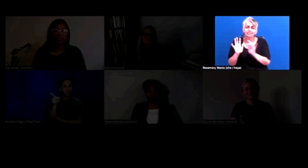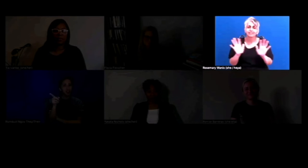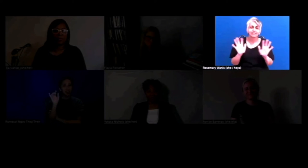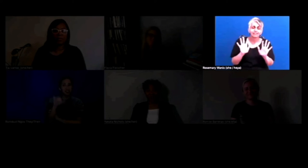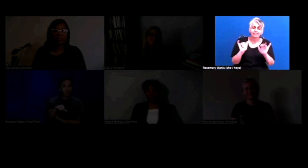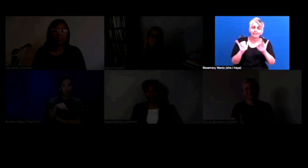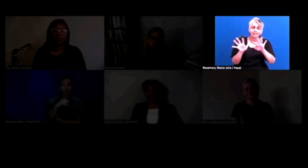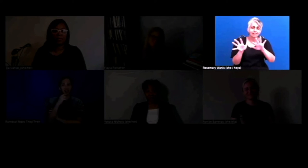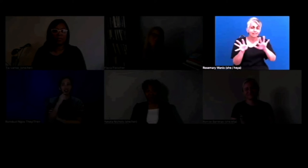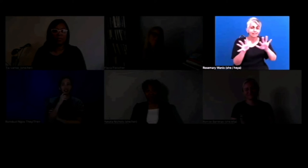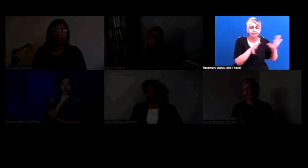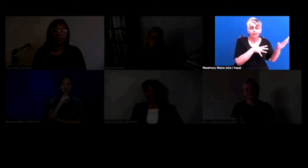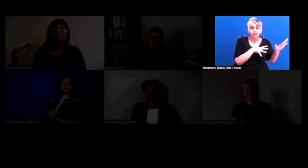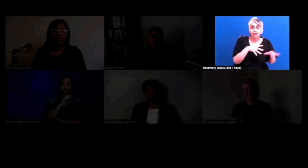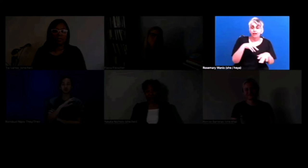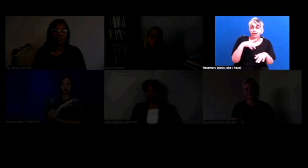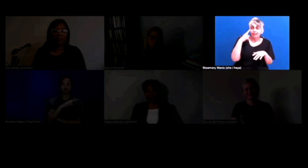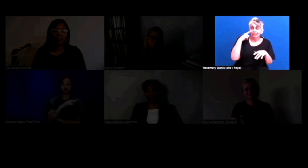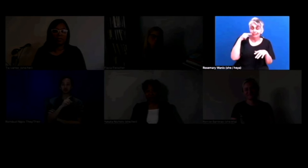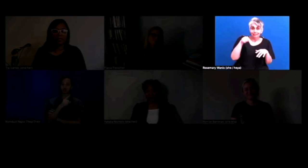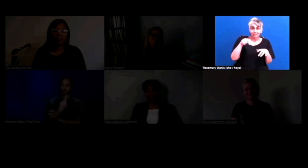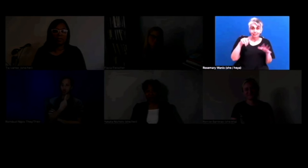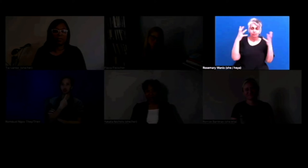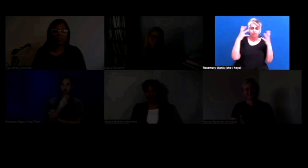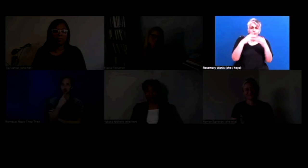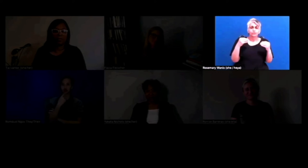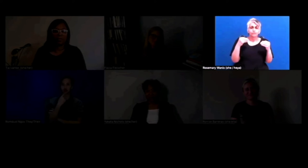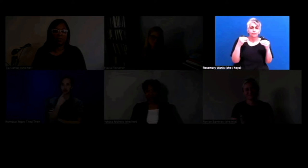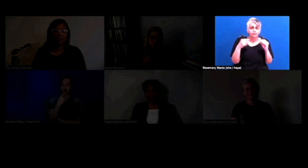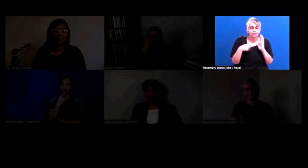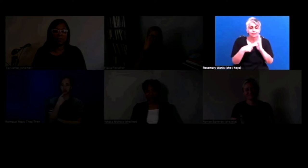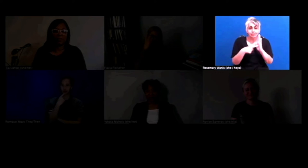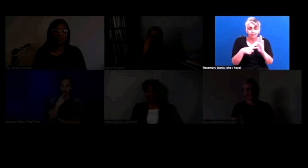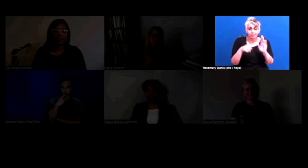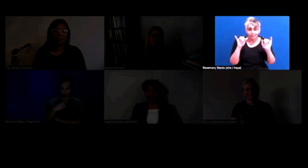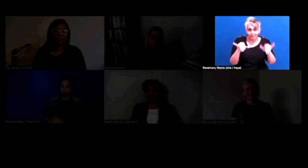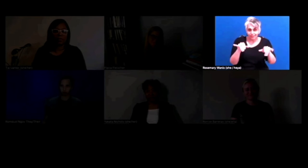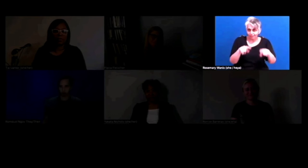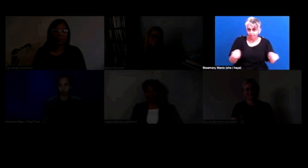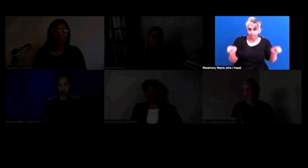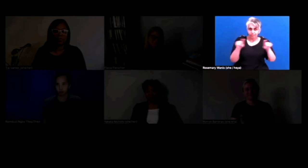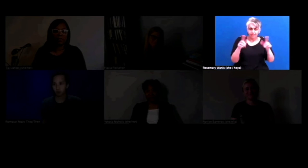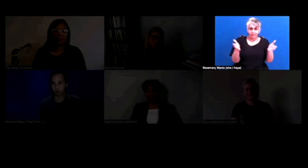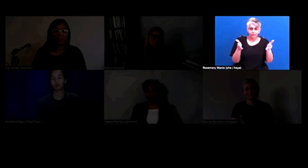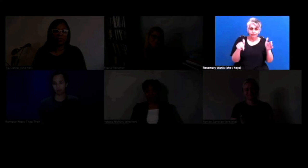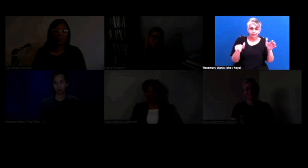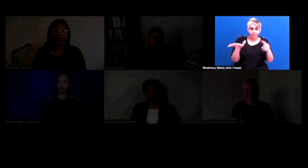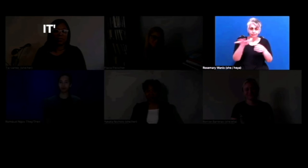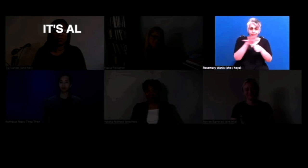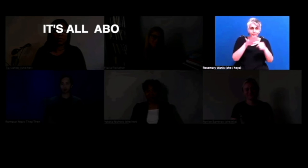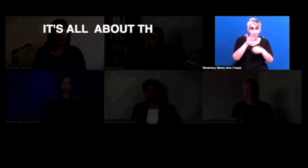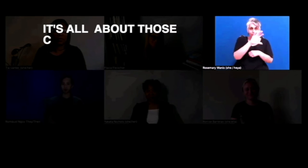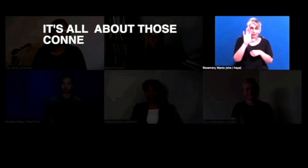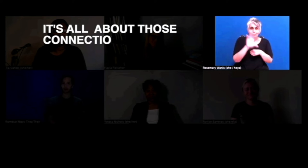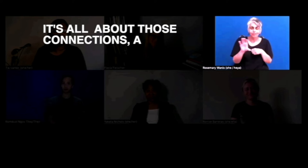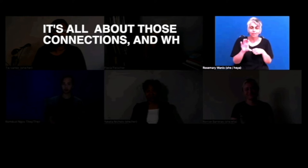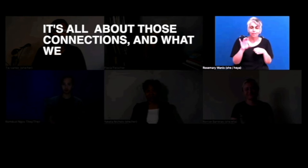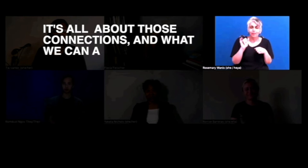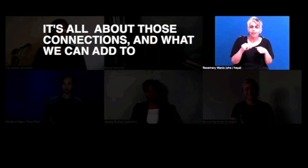I think this, what everyone here has been saying on this entire meeting is wonderful. And it's all about those connections